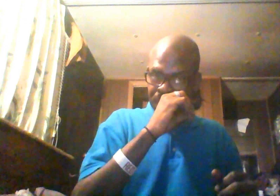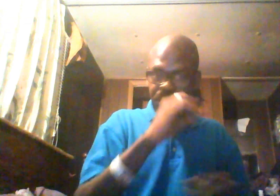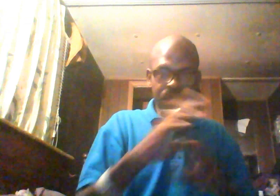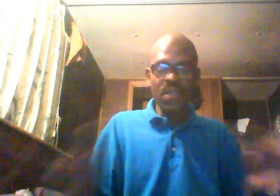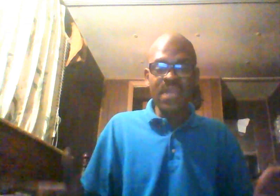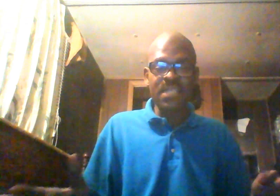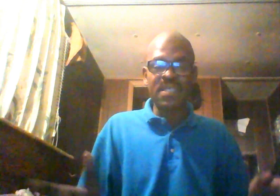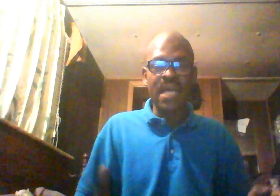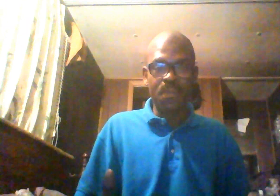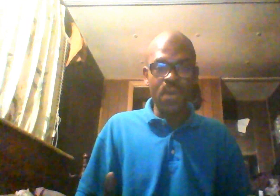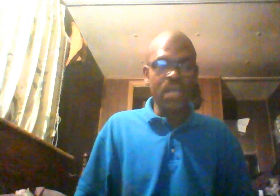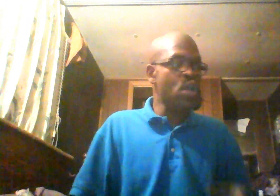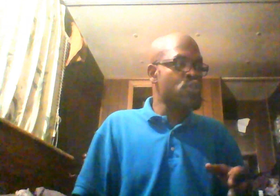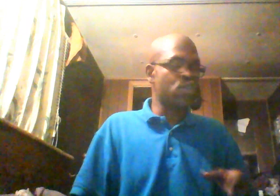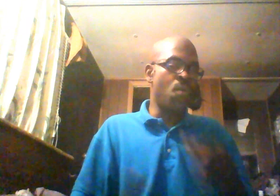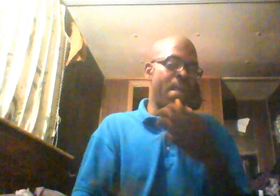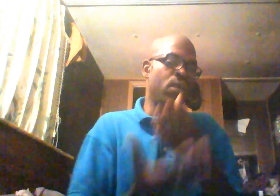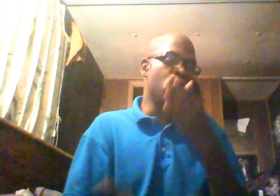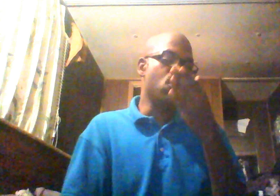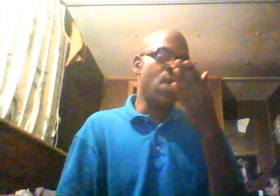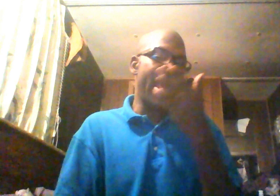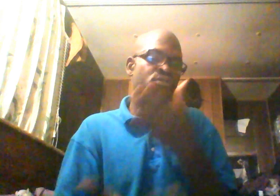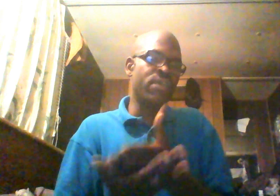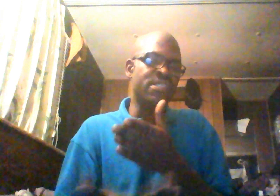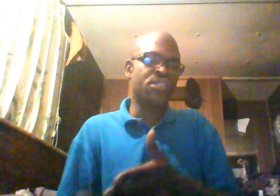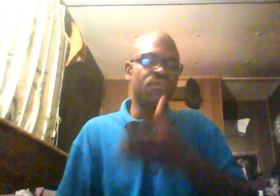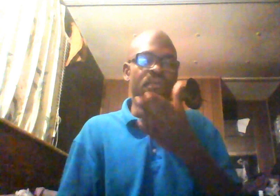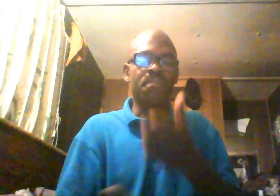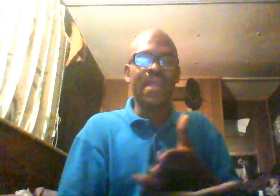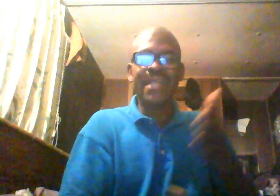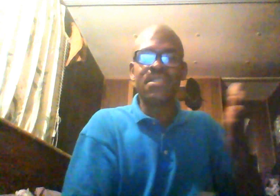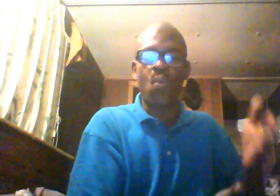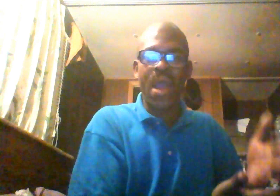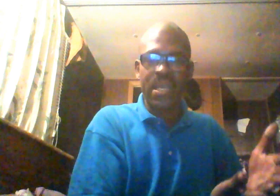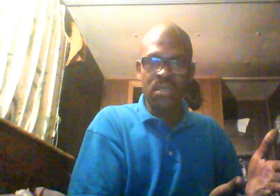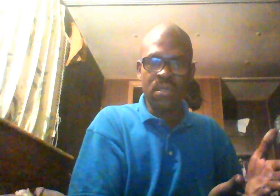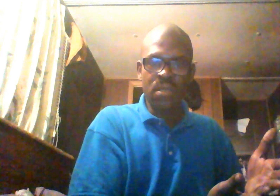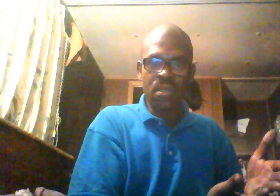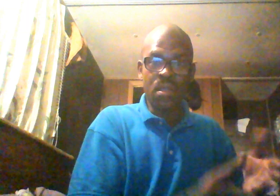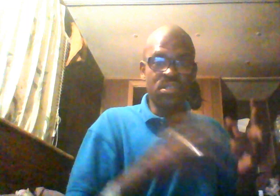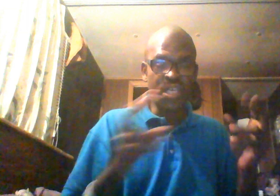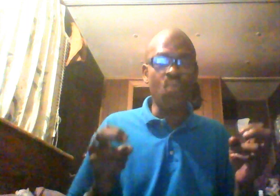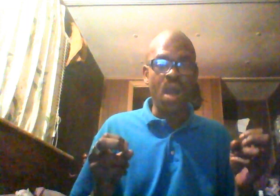But, that's beside the point. So, Michael had transitioned from black to white. Skin wise.